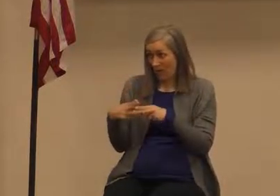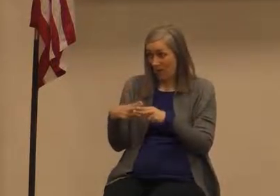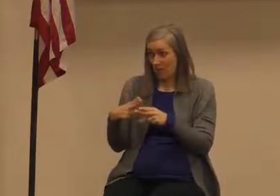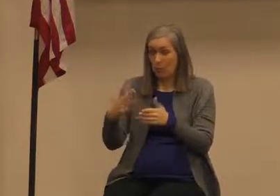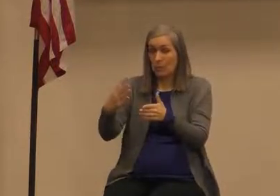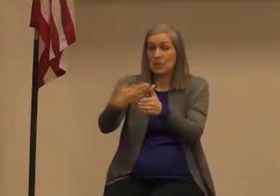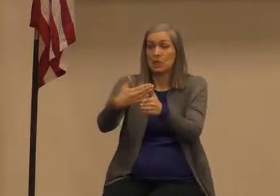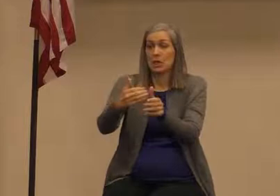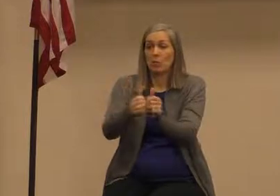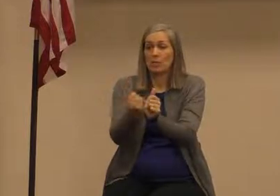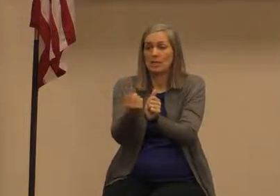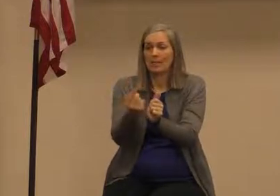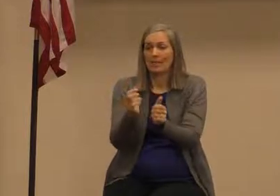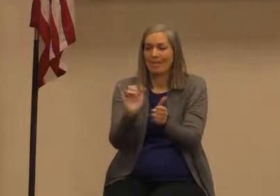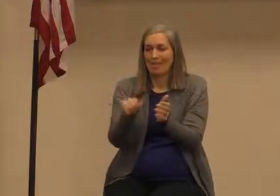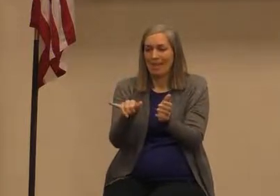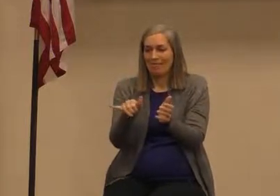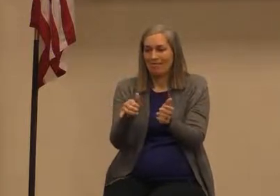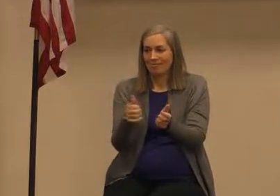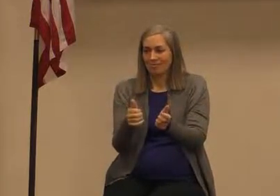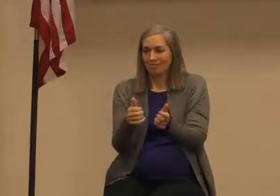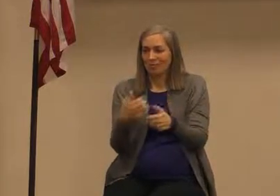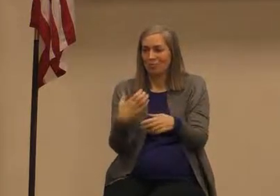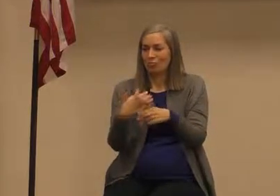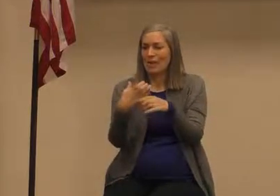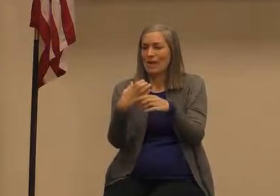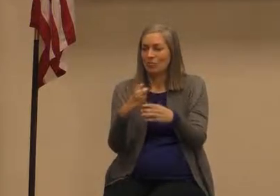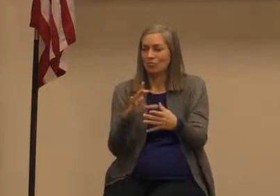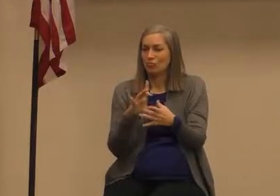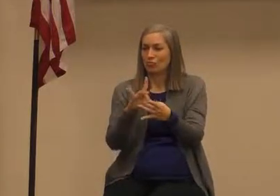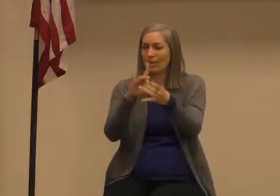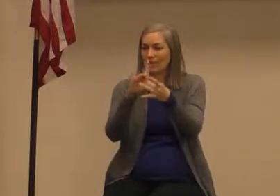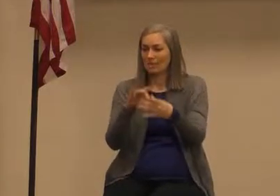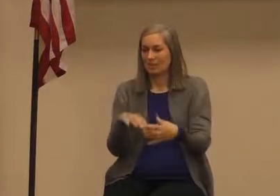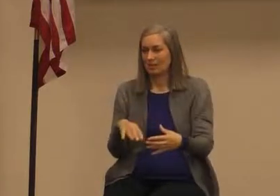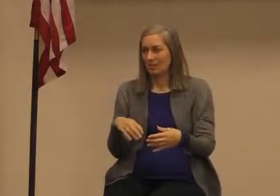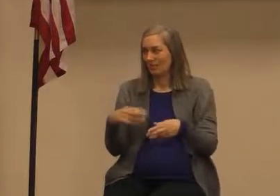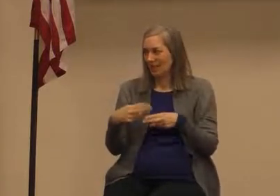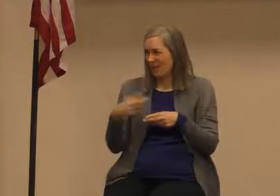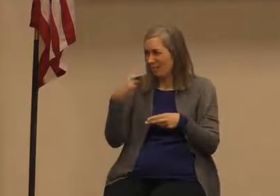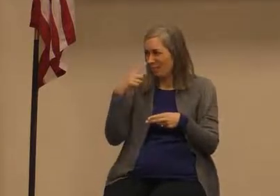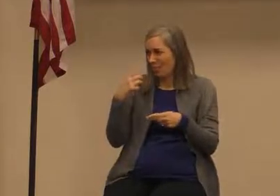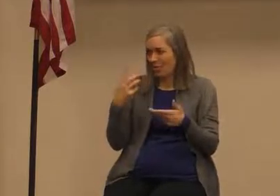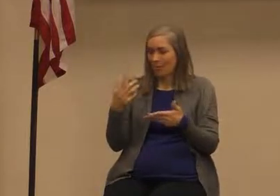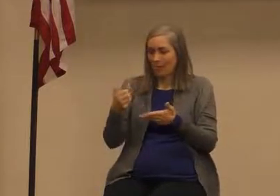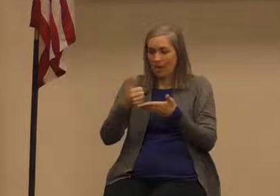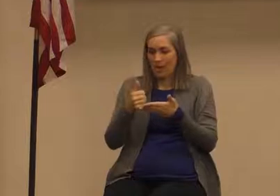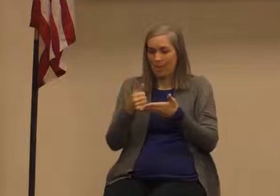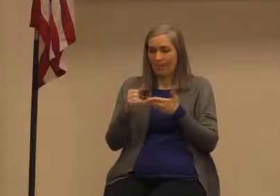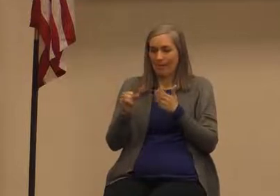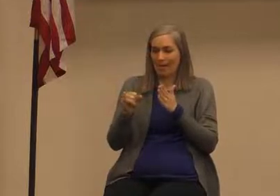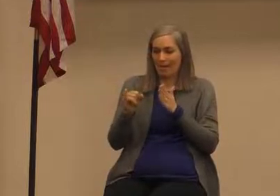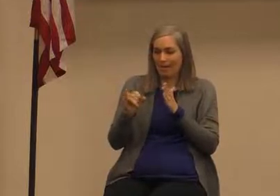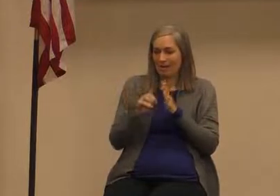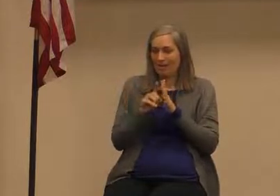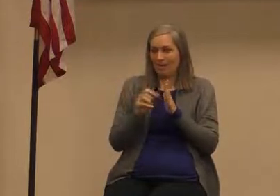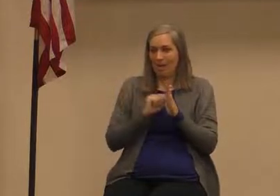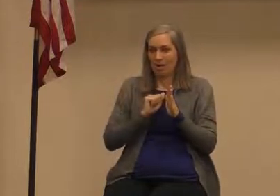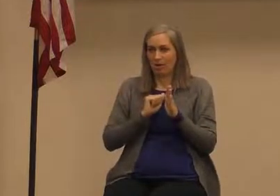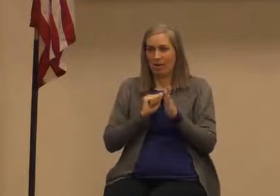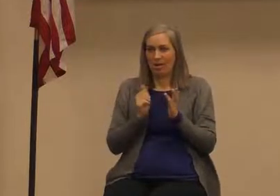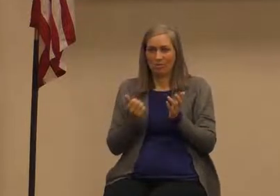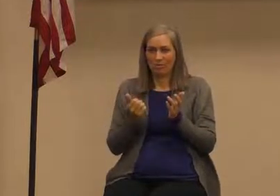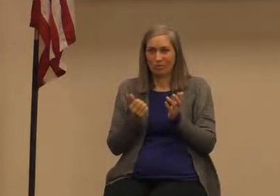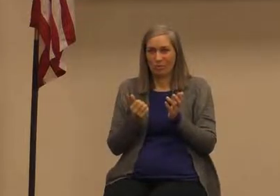what are names for well they help us identify ourselves and they also help us distinguish ourselves from others a